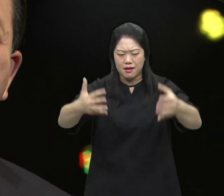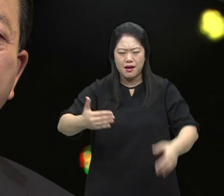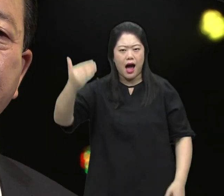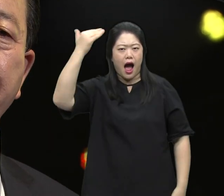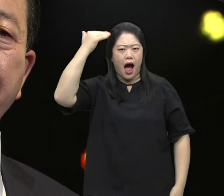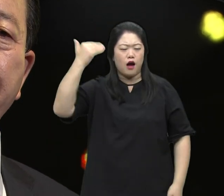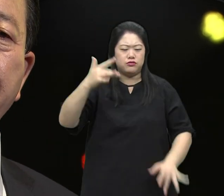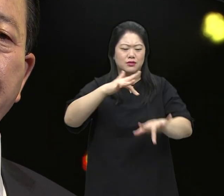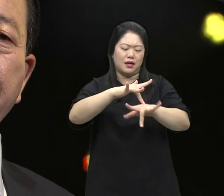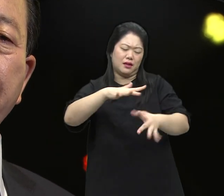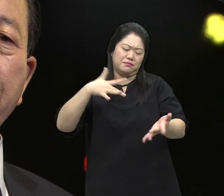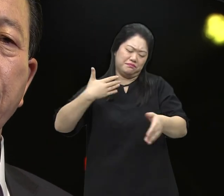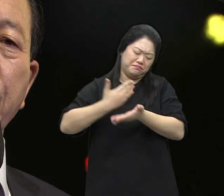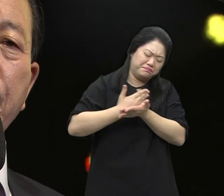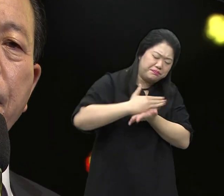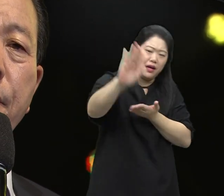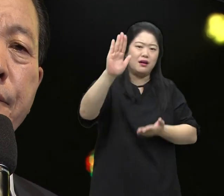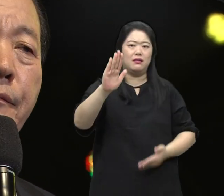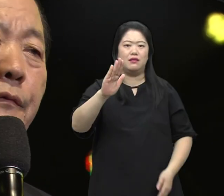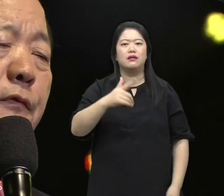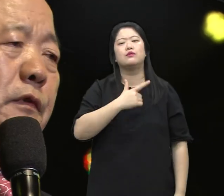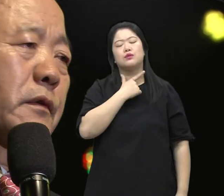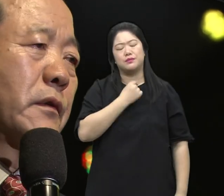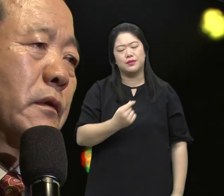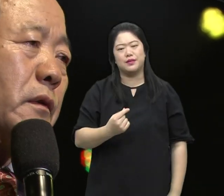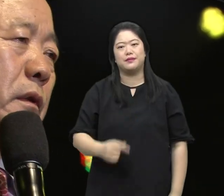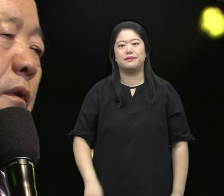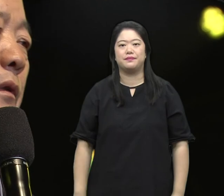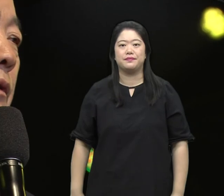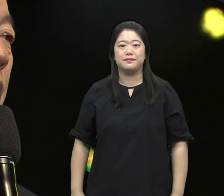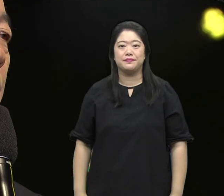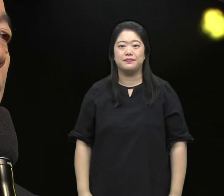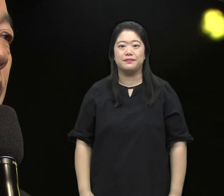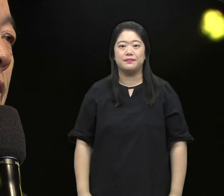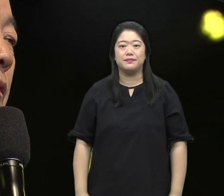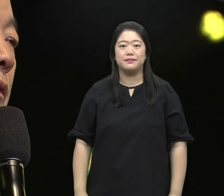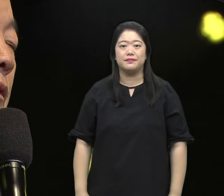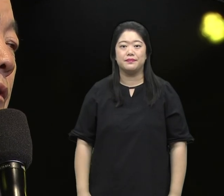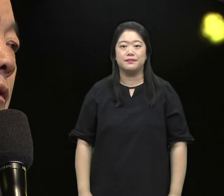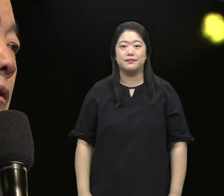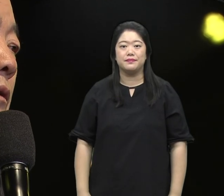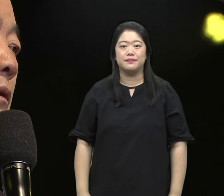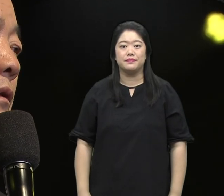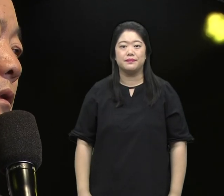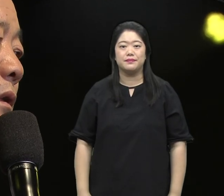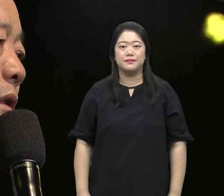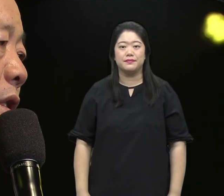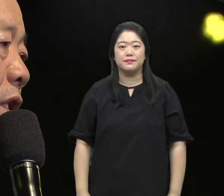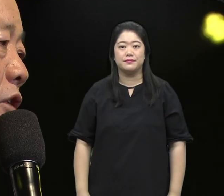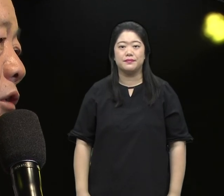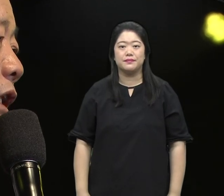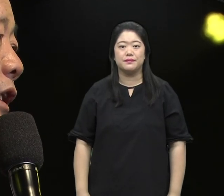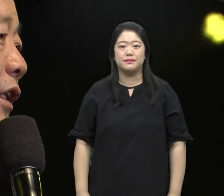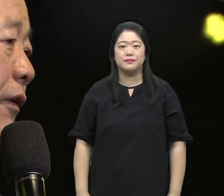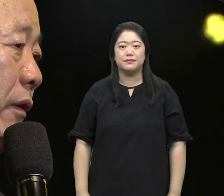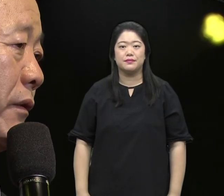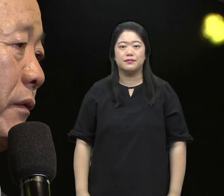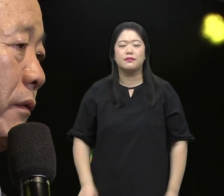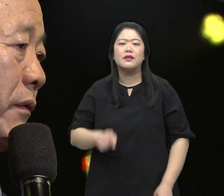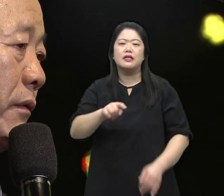must pray